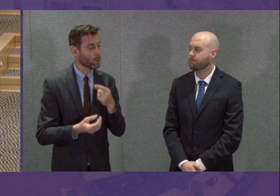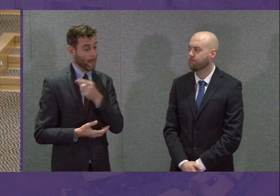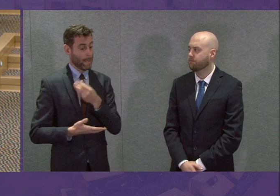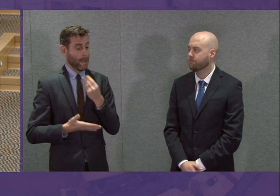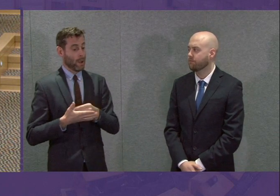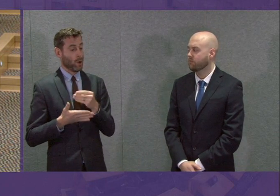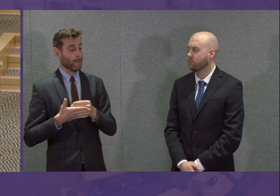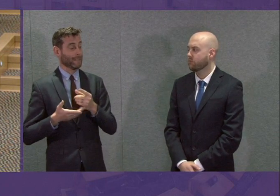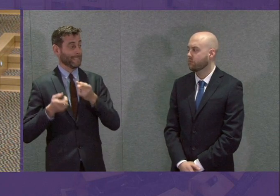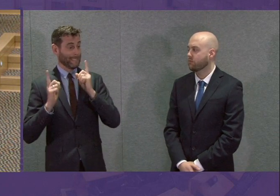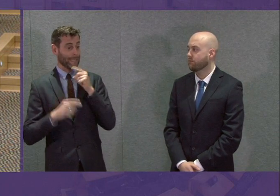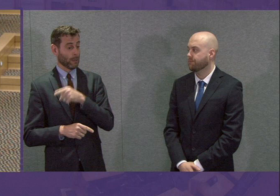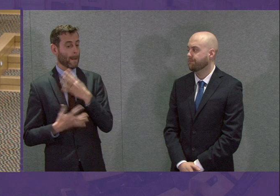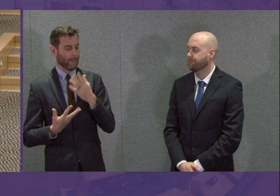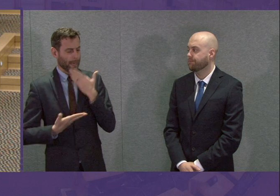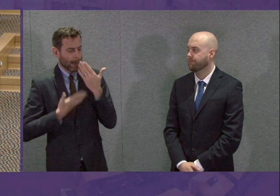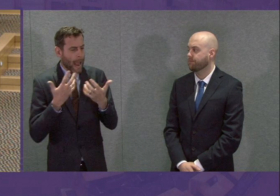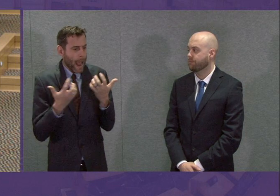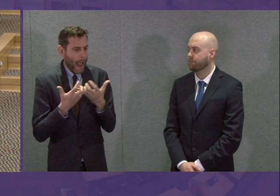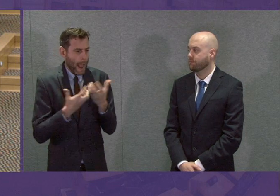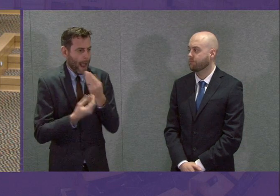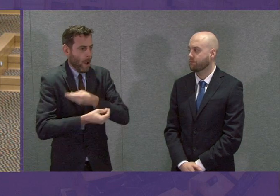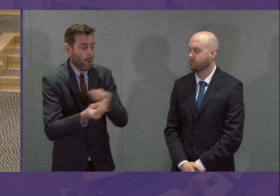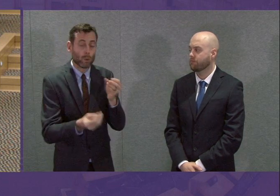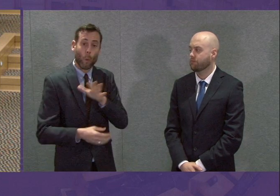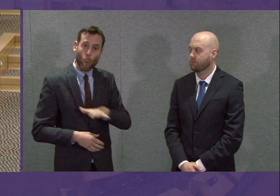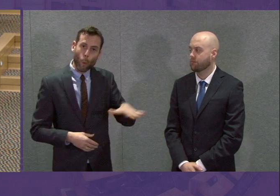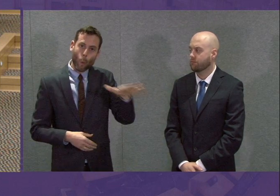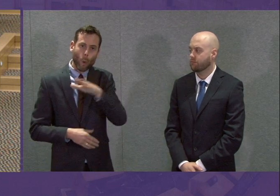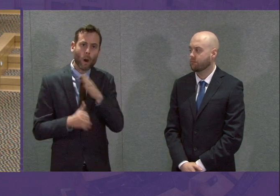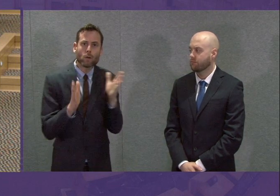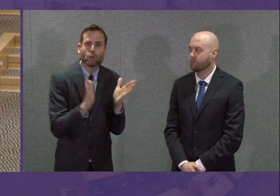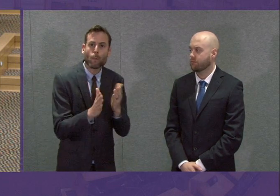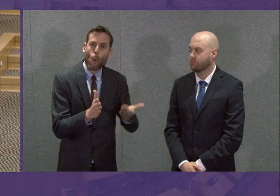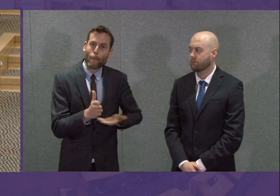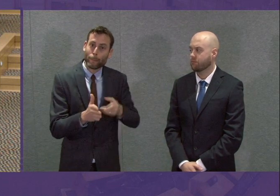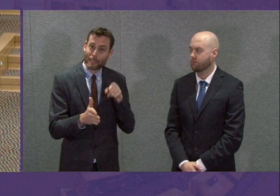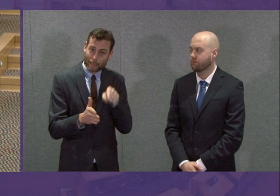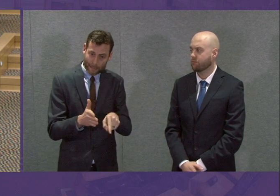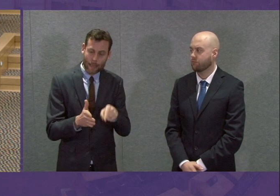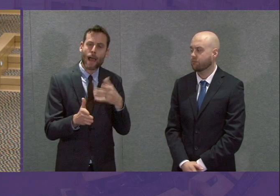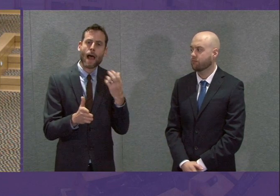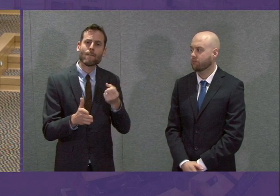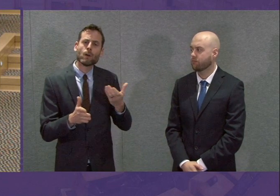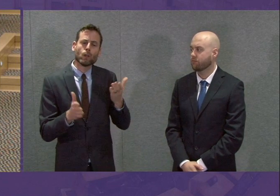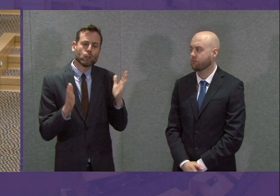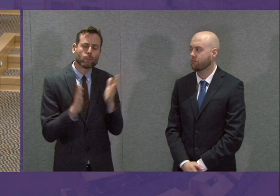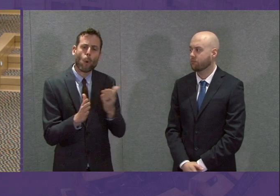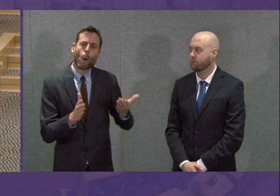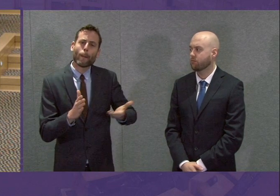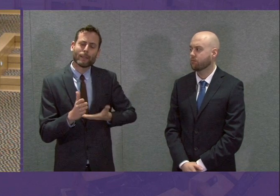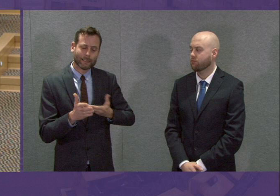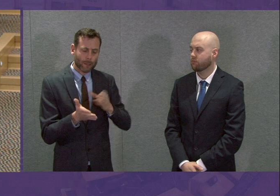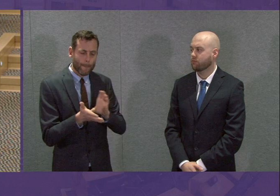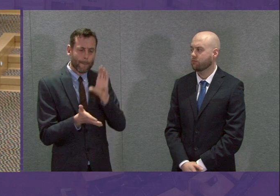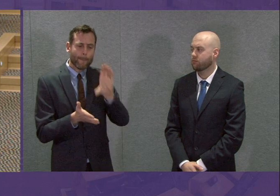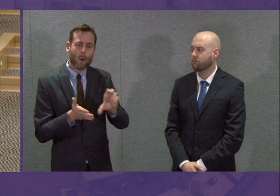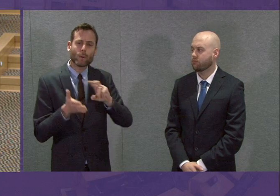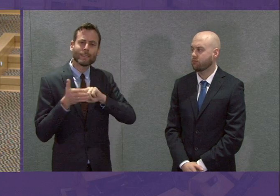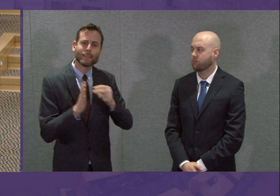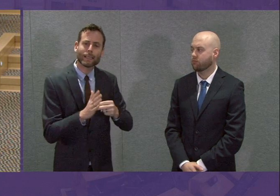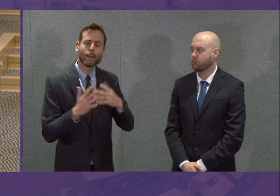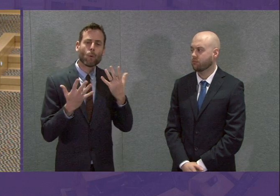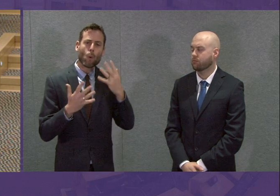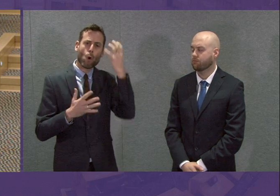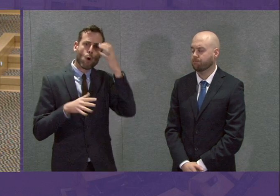some of the initial detail of that. So, for example, all small businesses receiving the small business bonus scheme or rural relief will be eligible for a £10,000